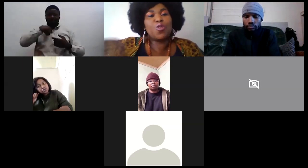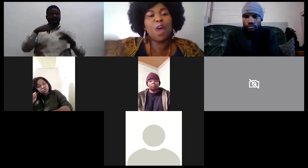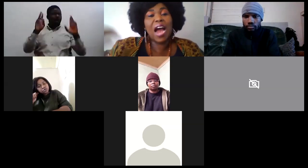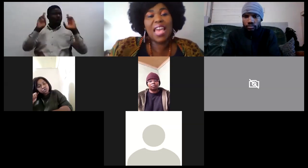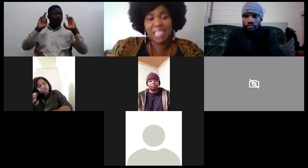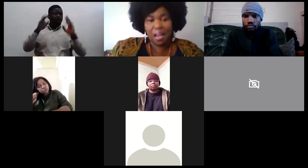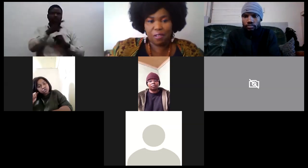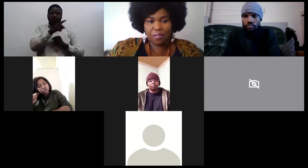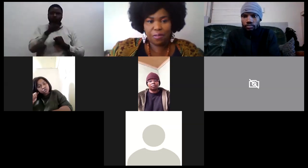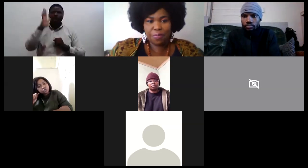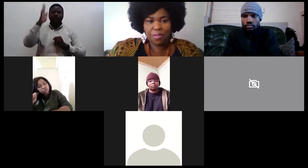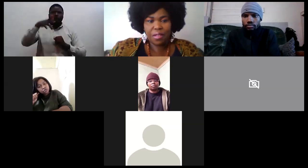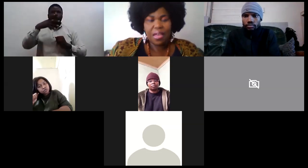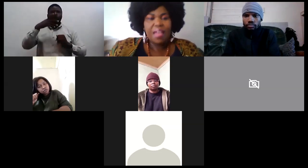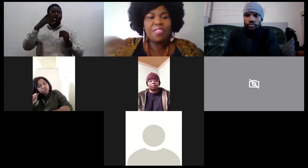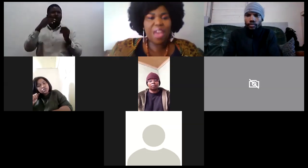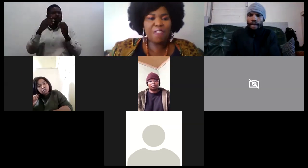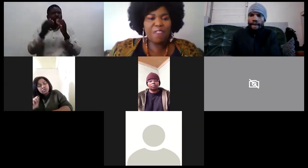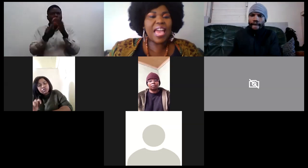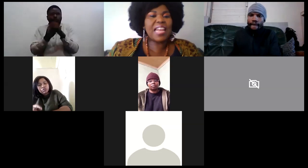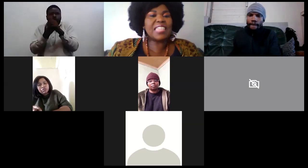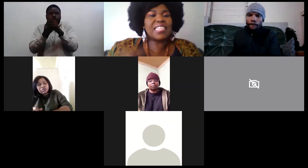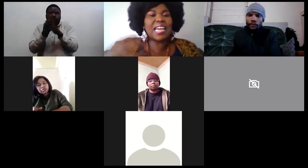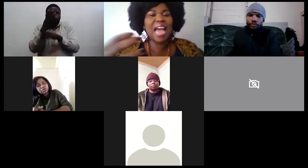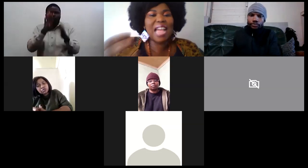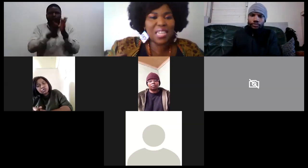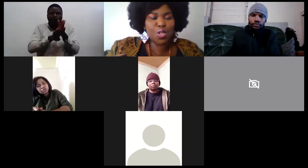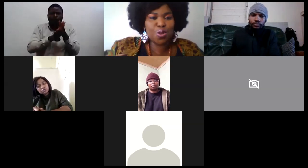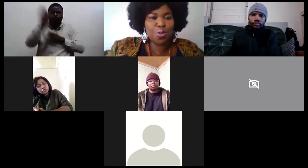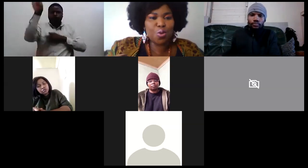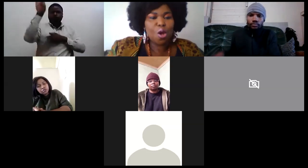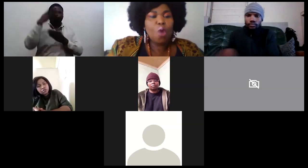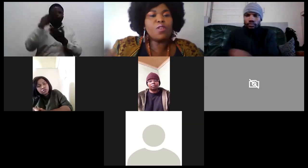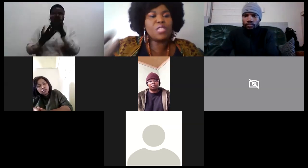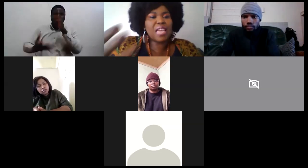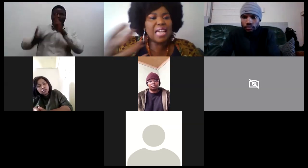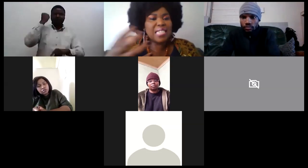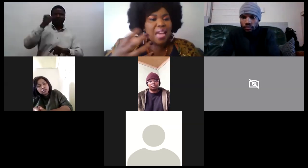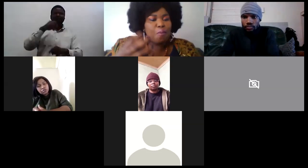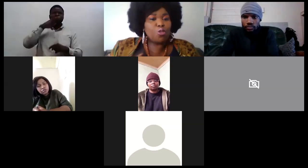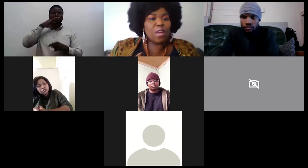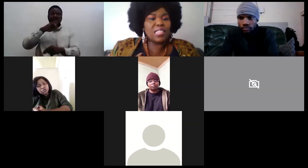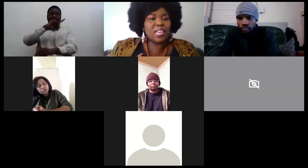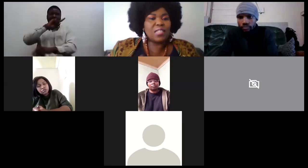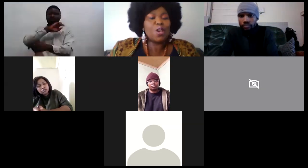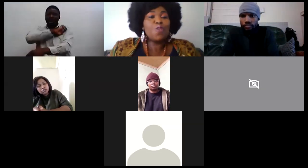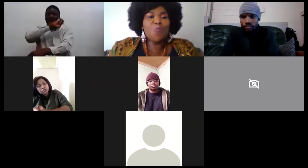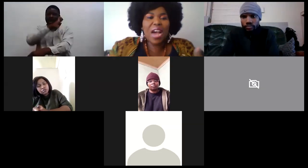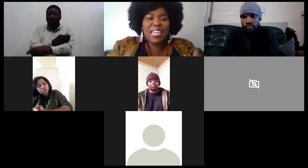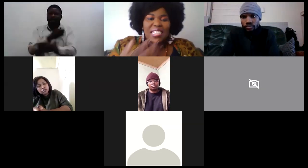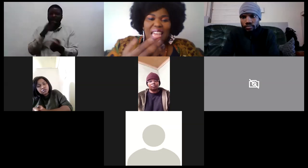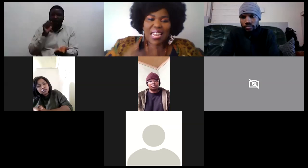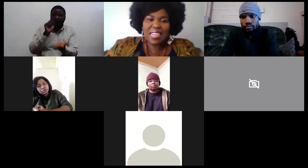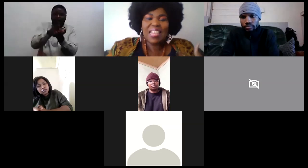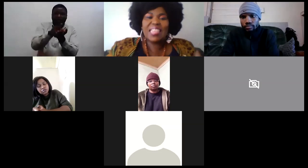to your higher yourself therefore the energy that i sent to you when you say andrea i'm going to attend you